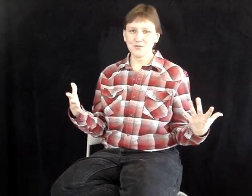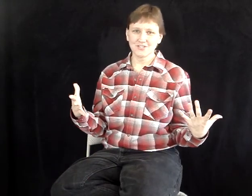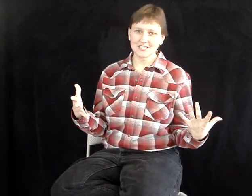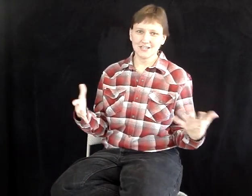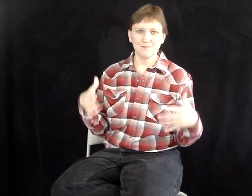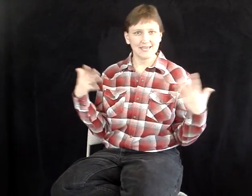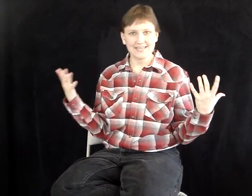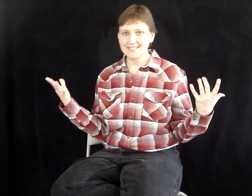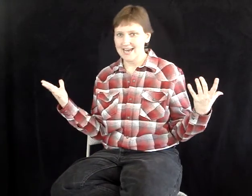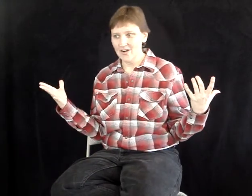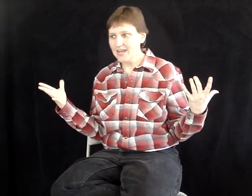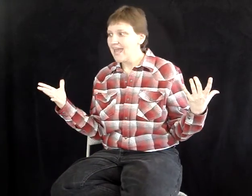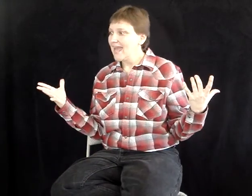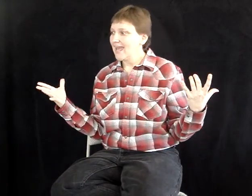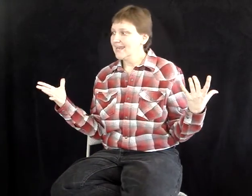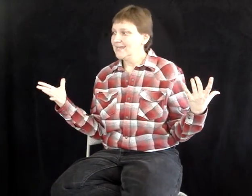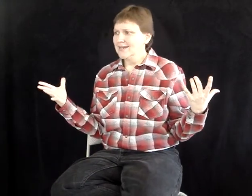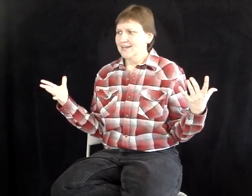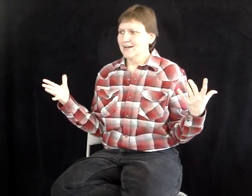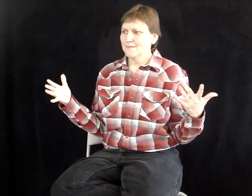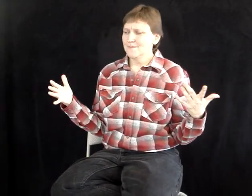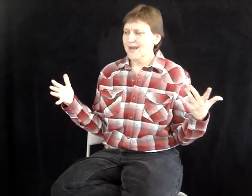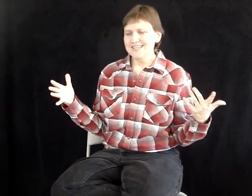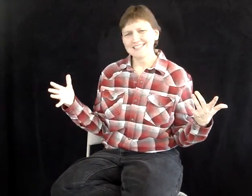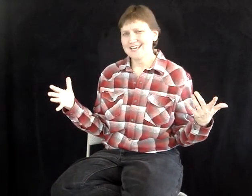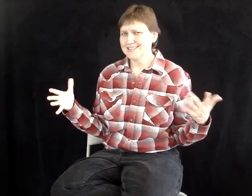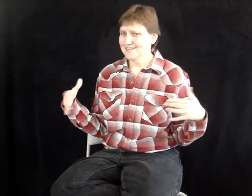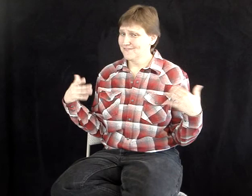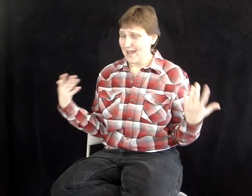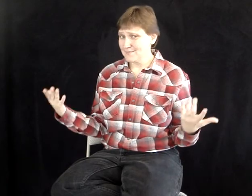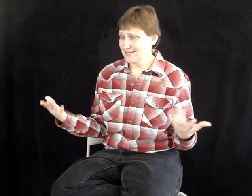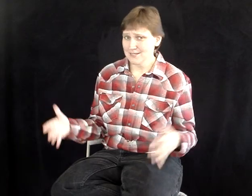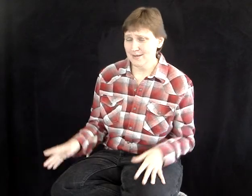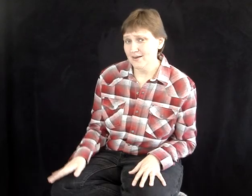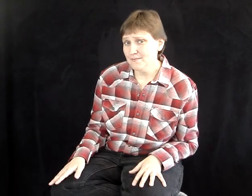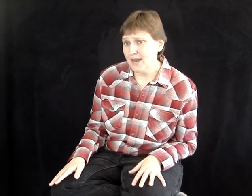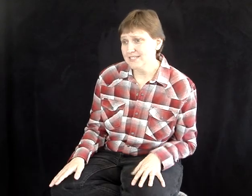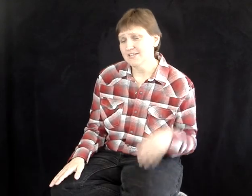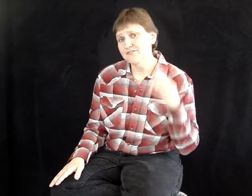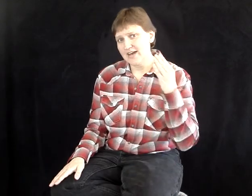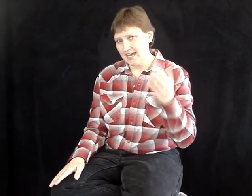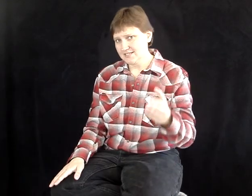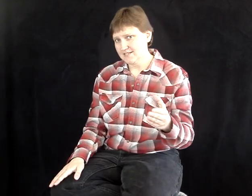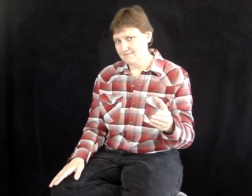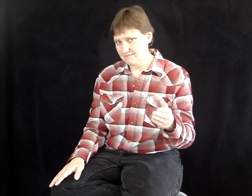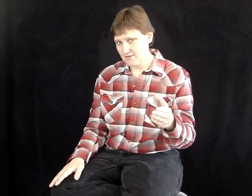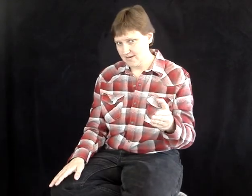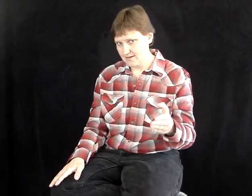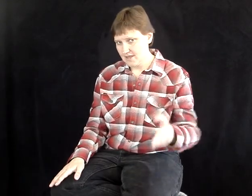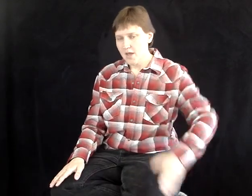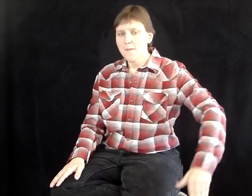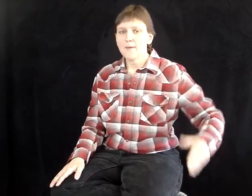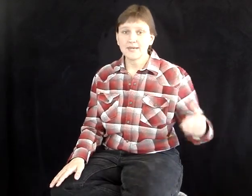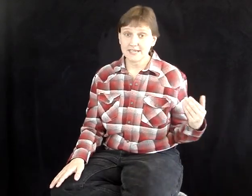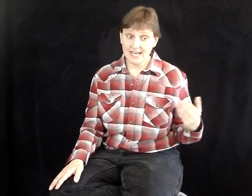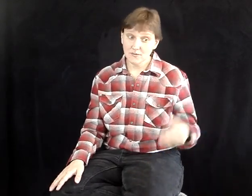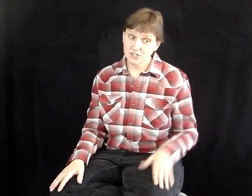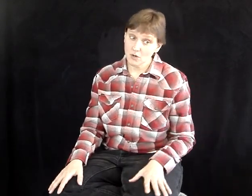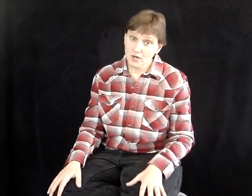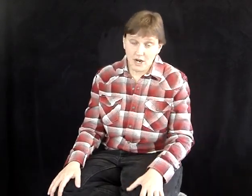Wilderness Club being in town, and I didn't say anything fabulous about them, said facts, right? But because I was so darn